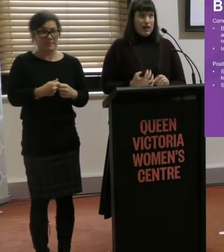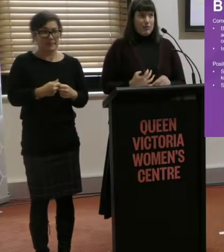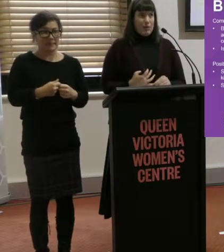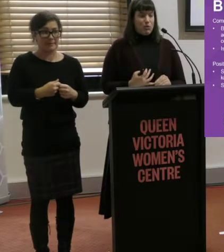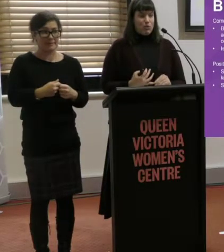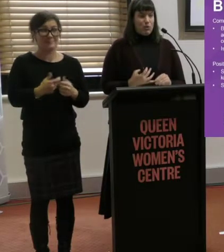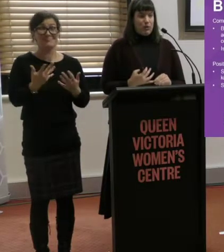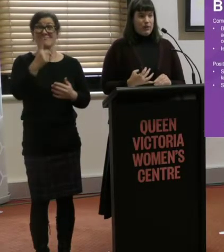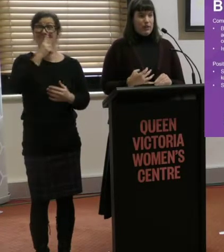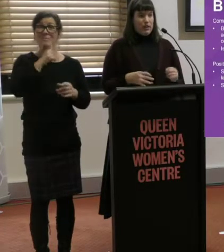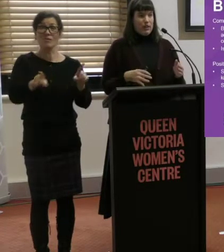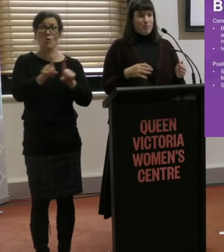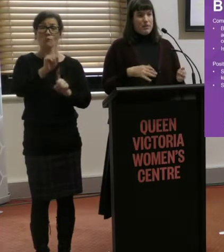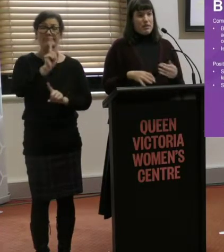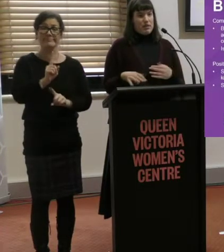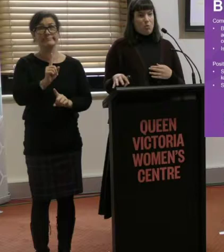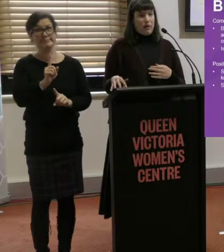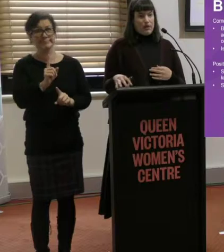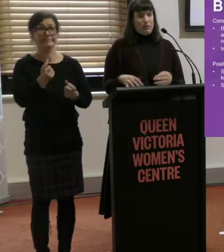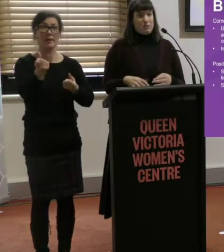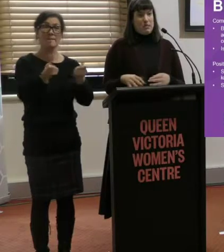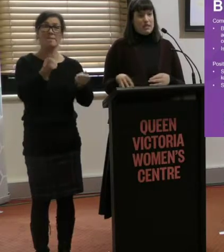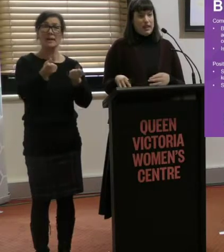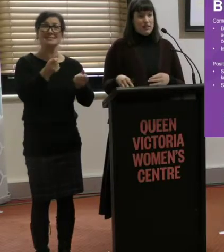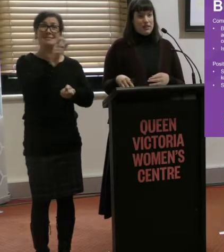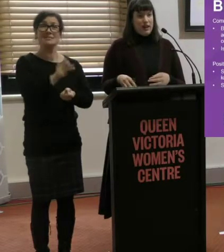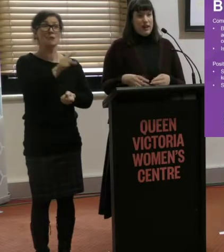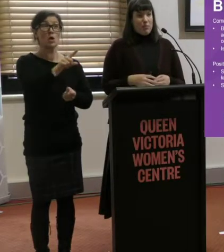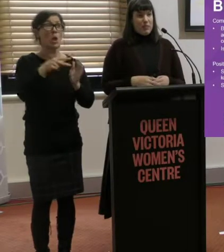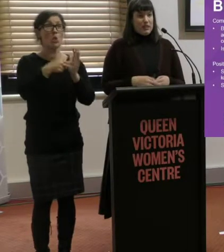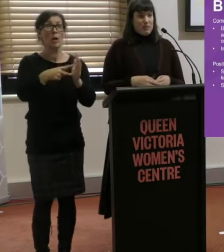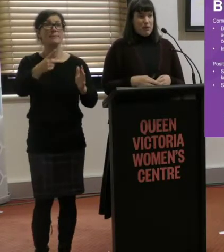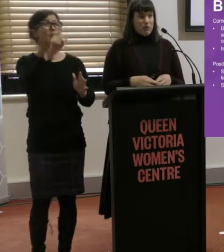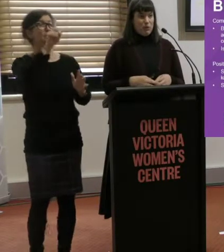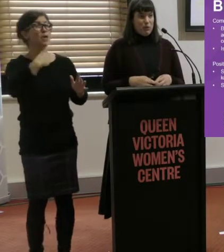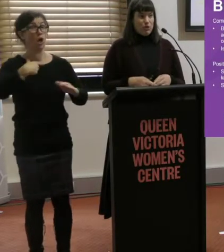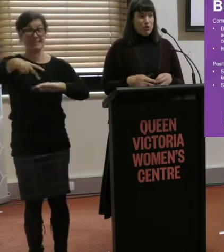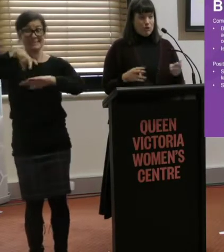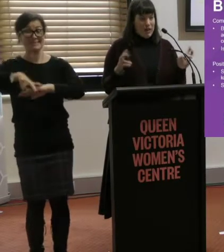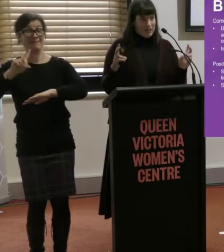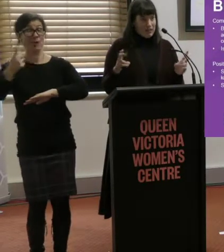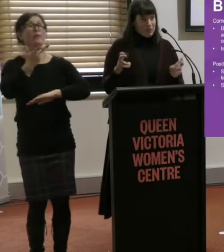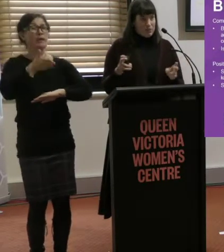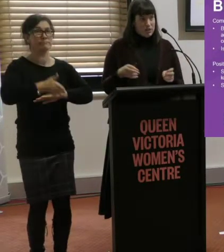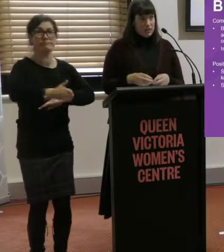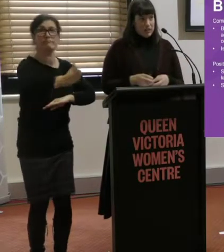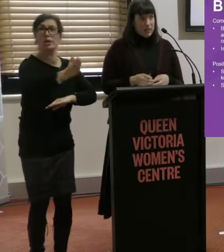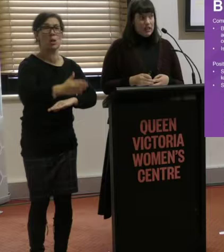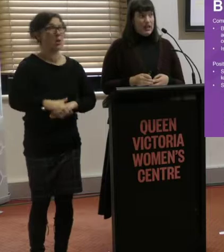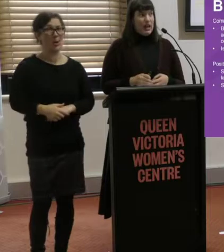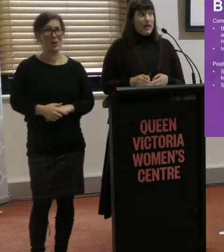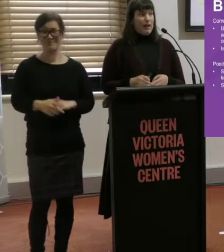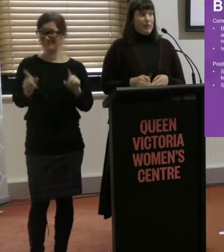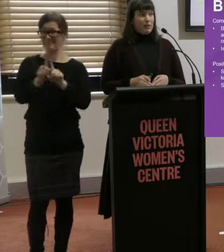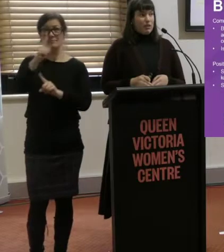..and people also reported that bus drivers not waiting for them to sit down, particularly people who talked about having an invisible disability,